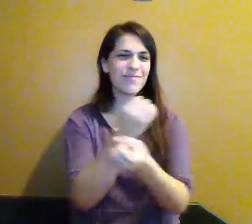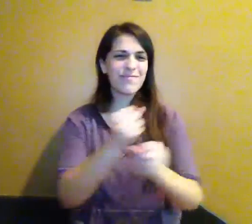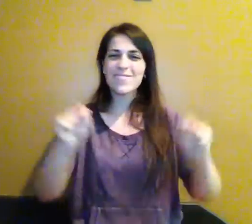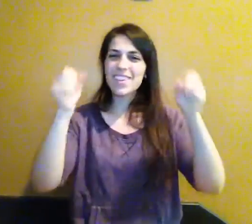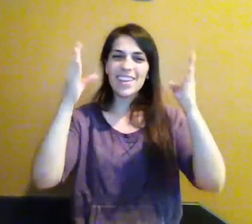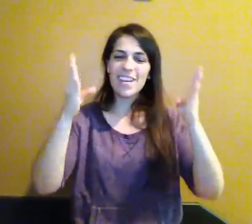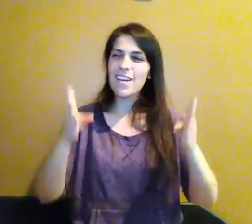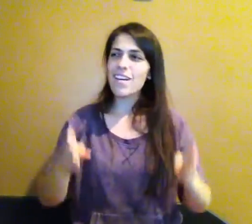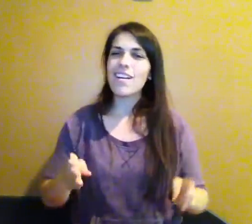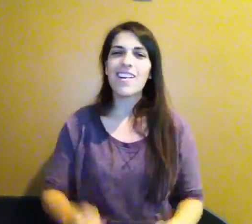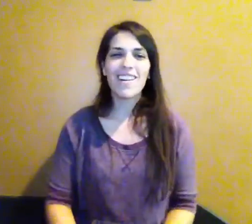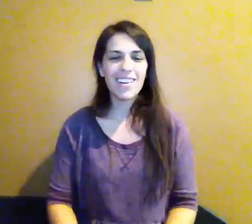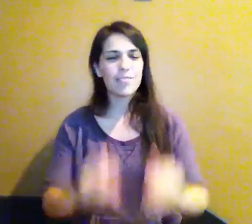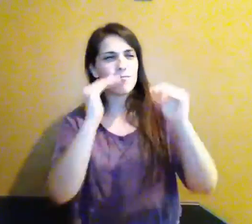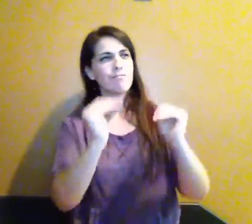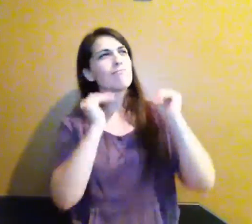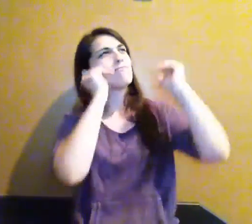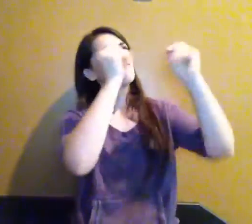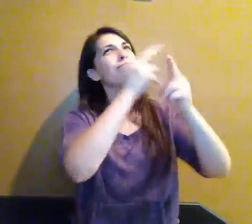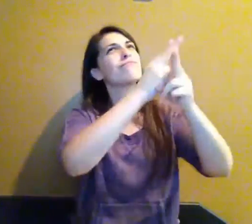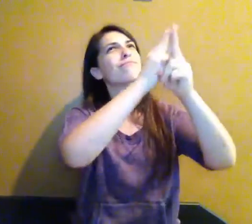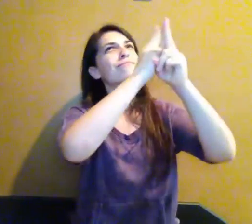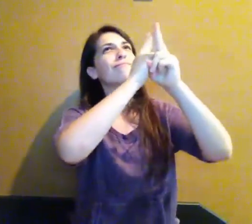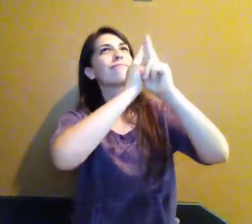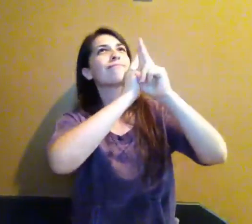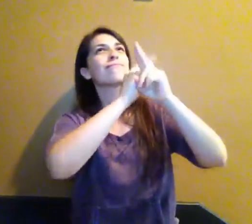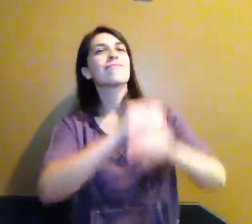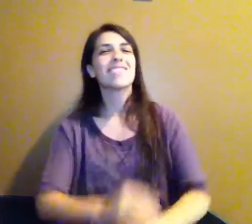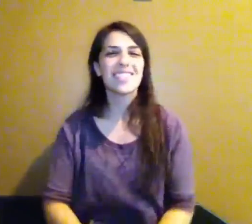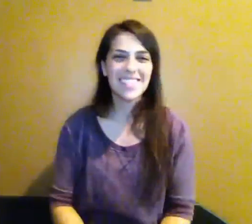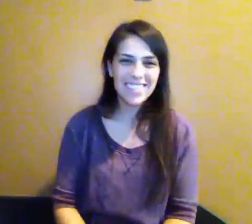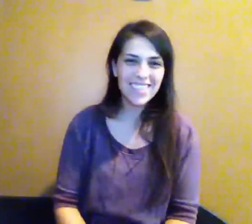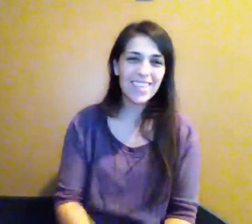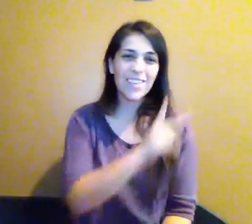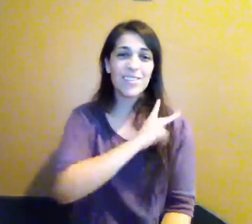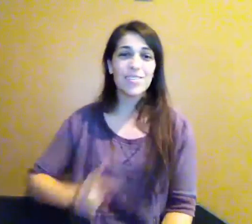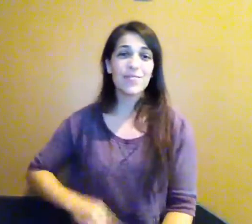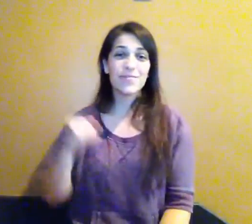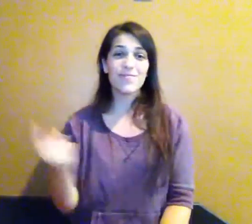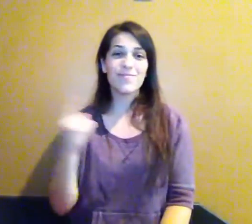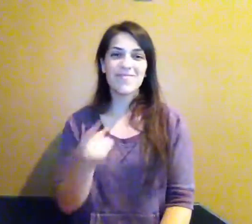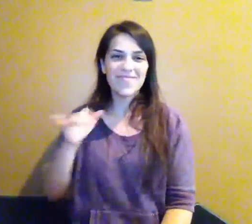Savior Lifted high King forever